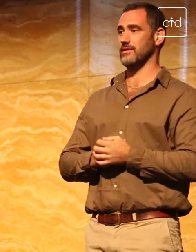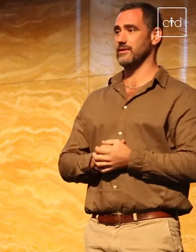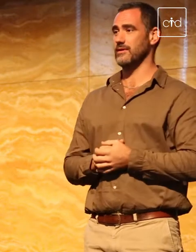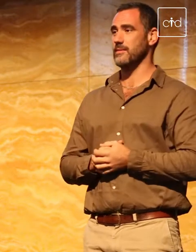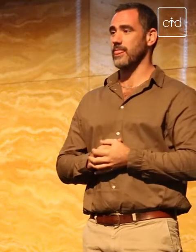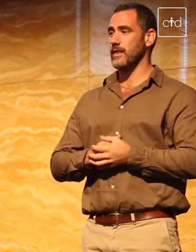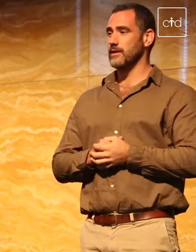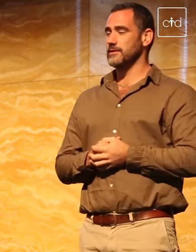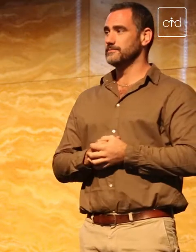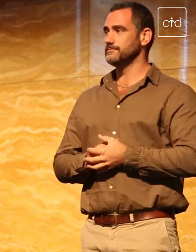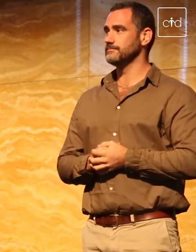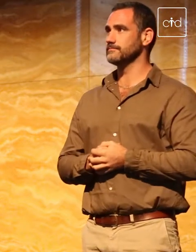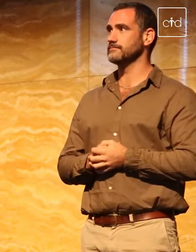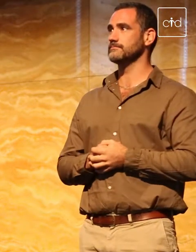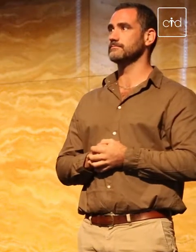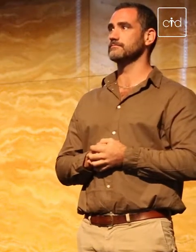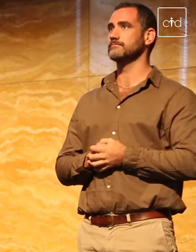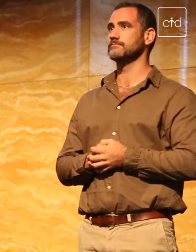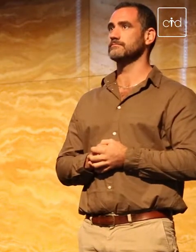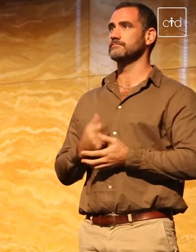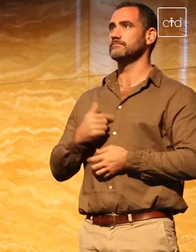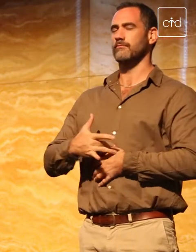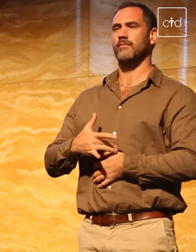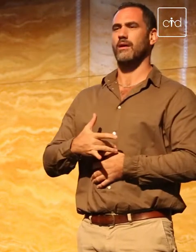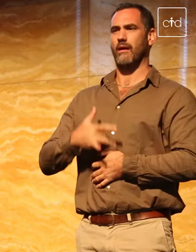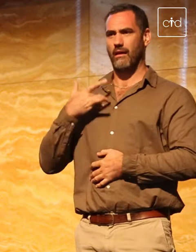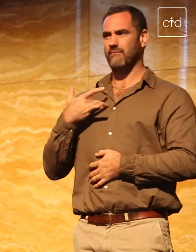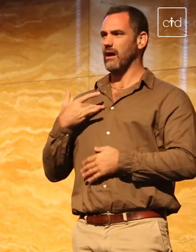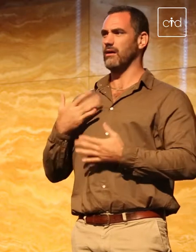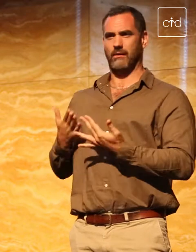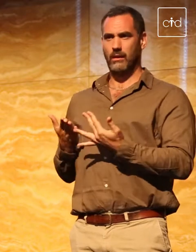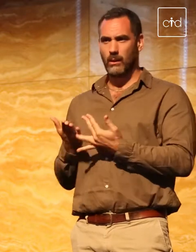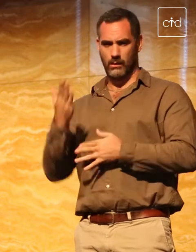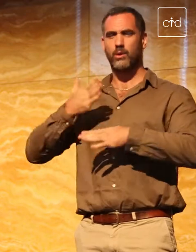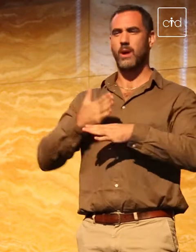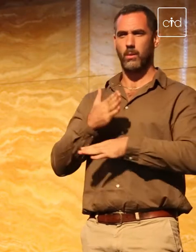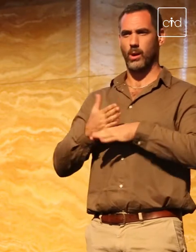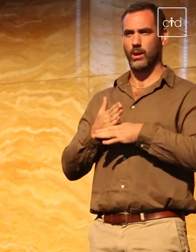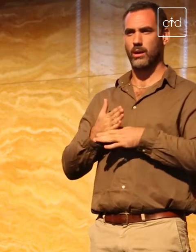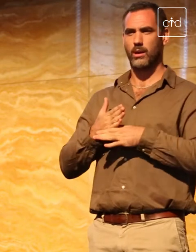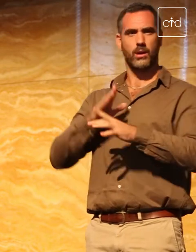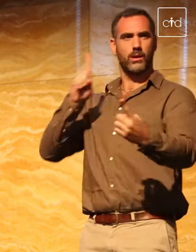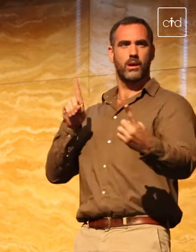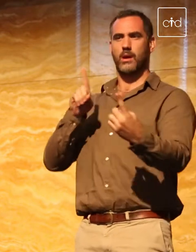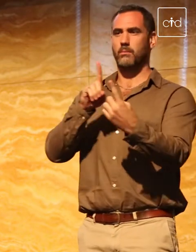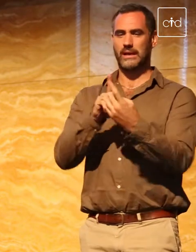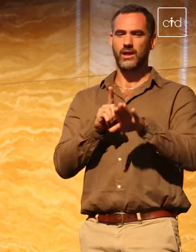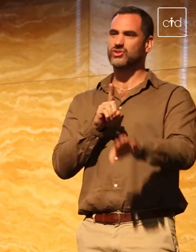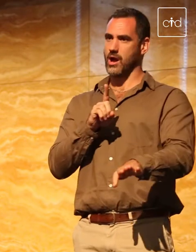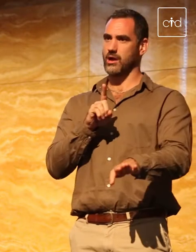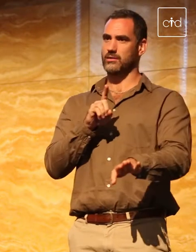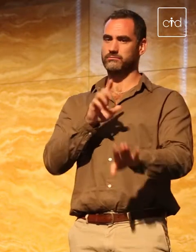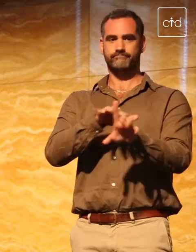And I guess the one thing that struck me over my life is that as soon as your child is diagnosed with a disability,